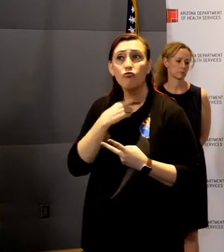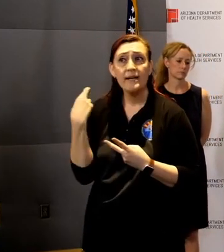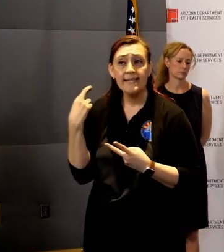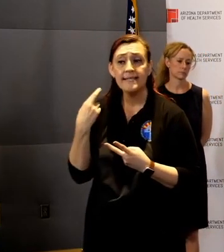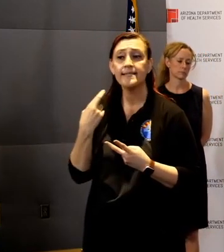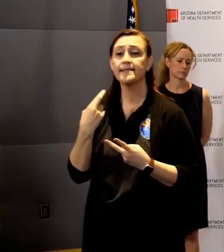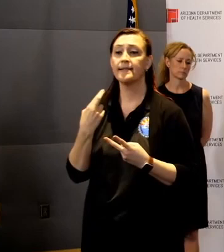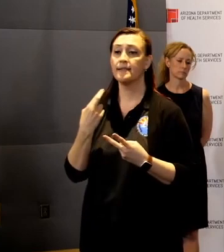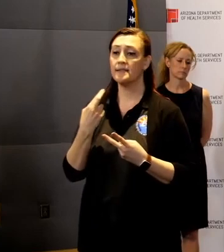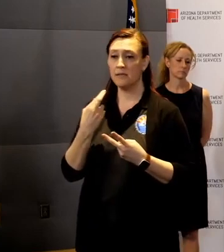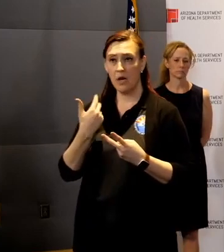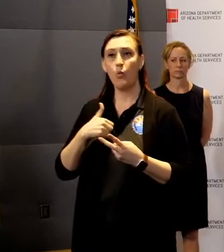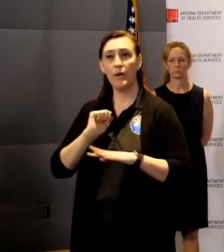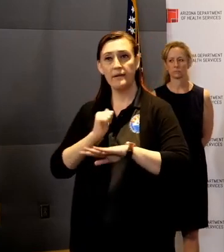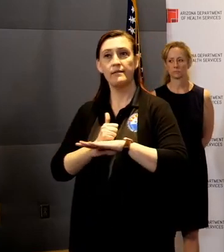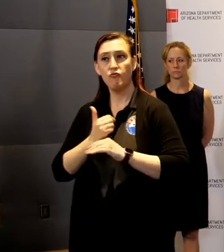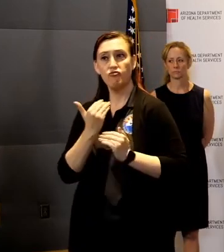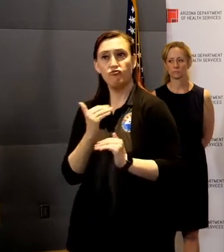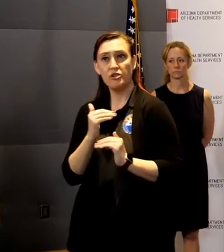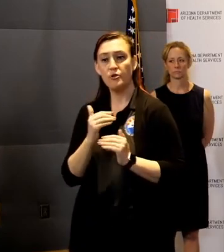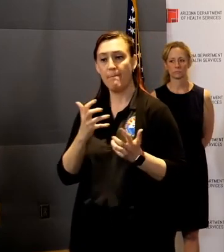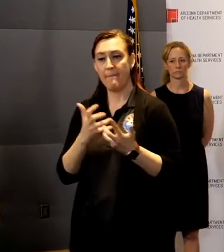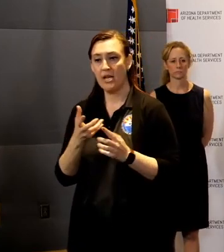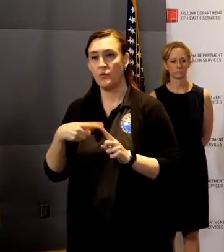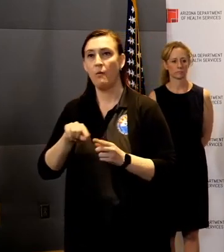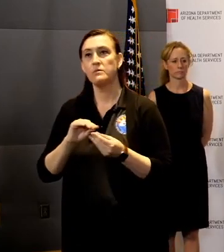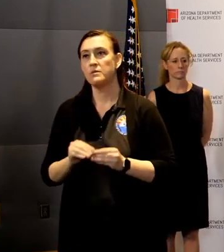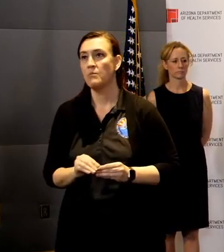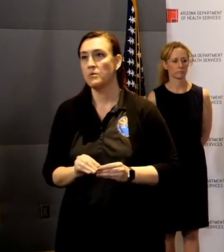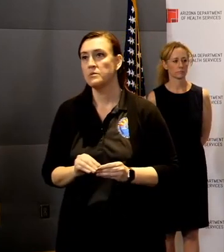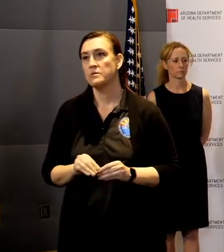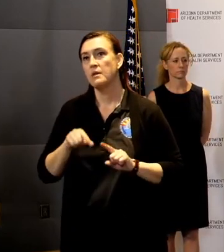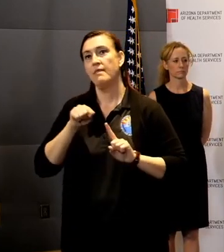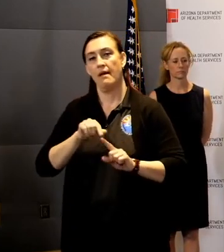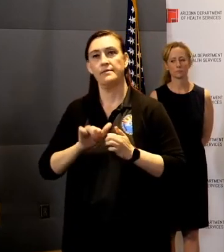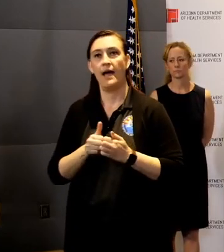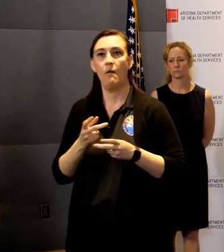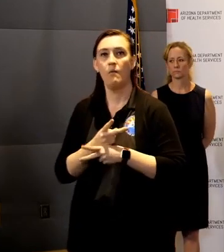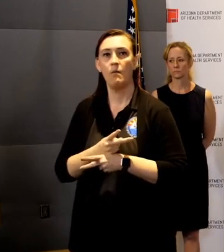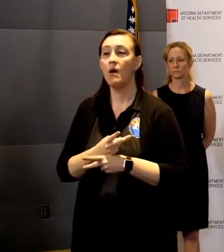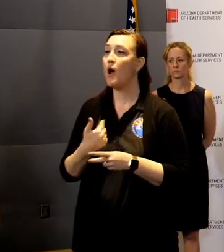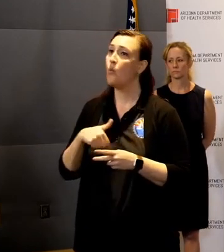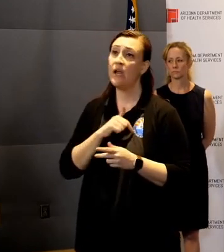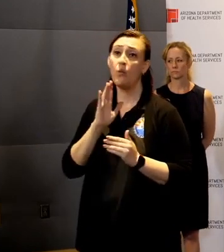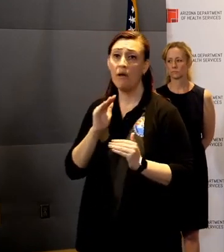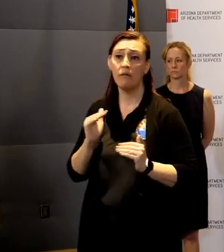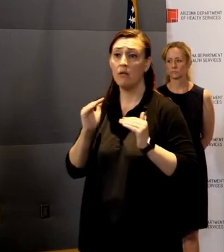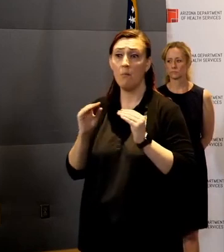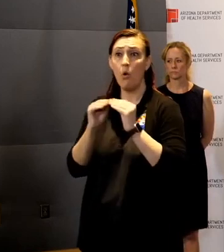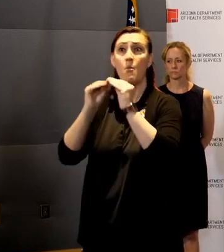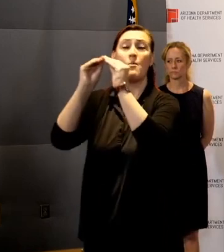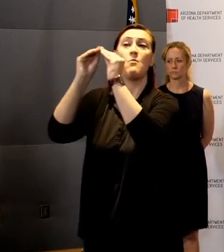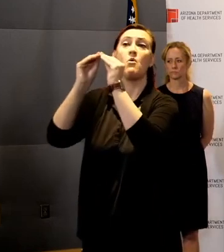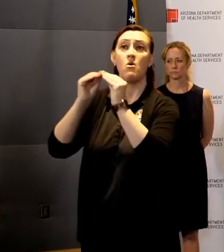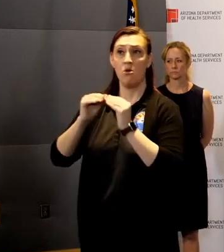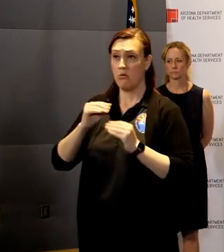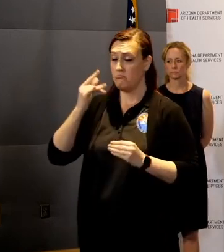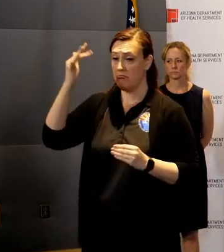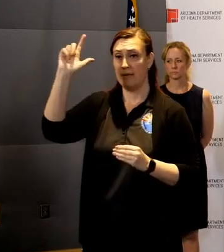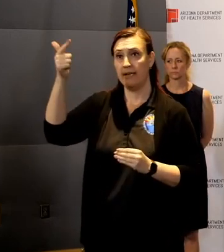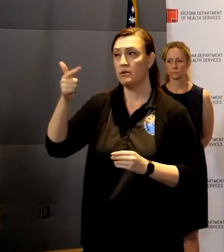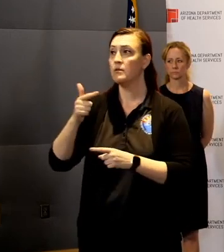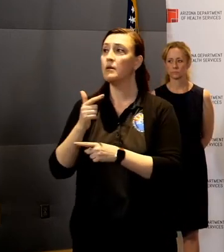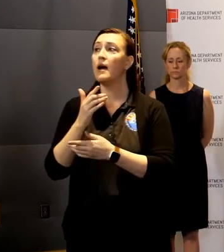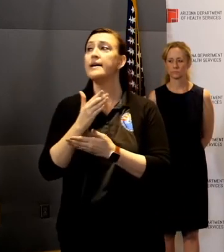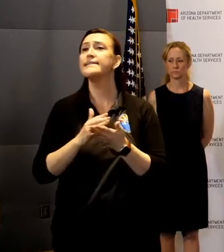restrictions at that time, and we will continue to escalate as necessary. You still have some businesses like Intel